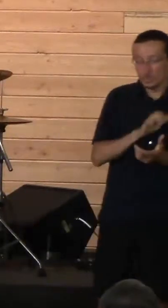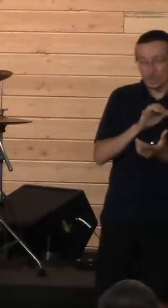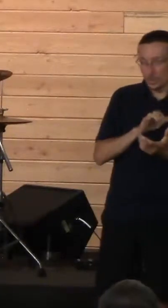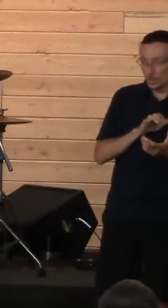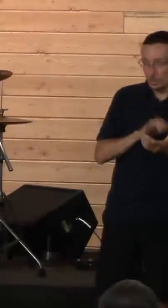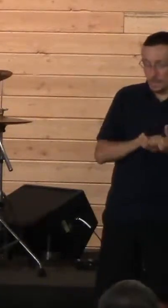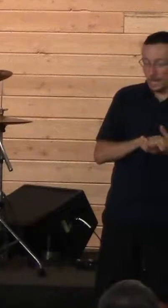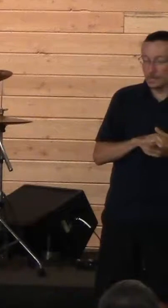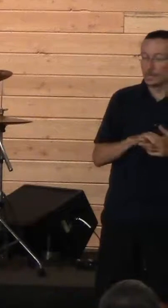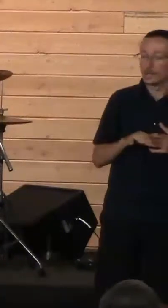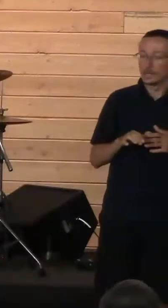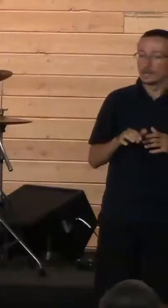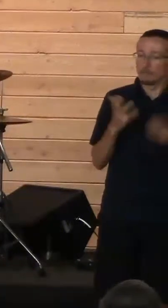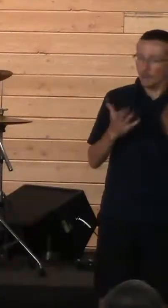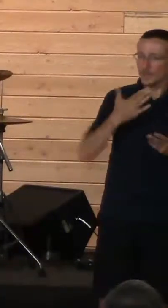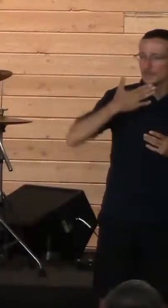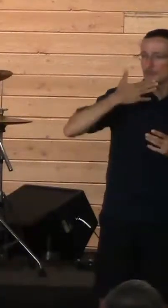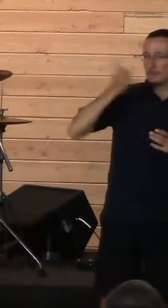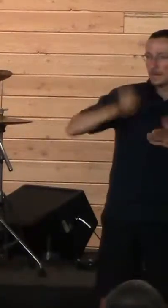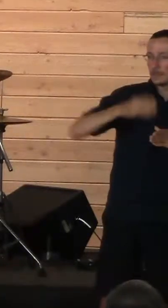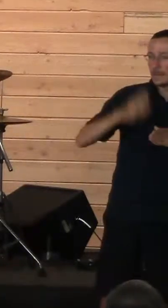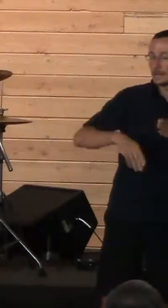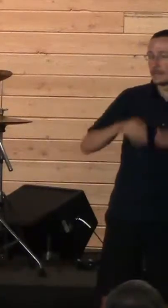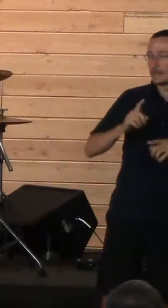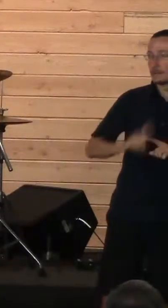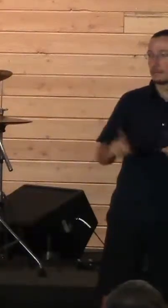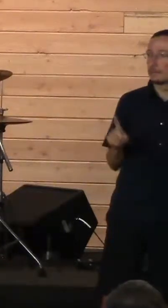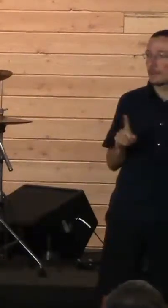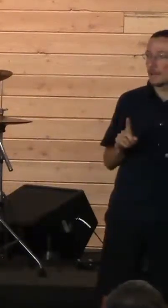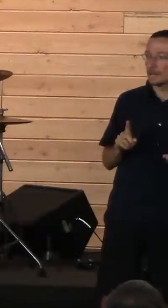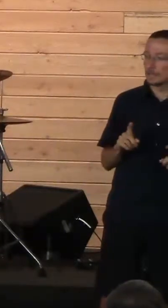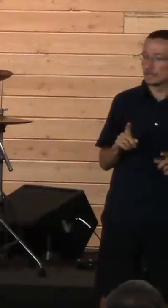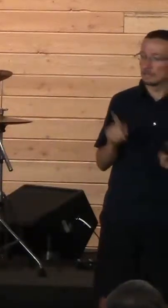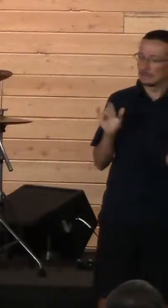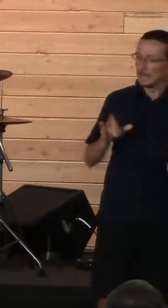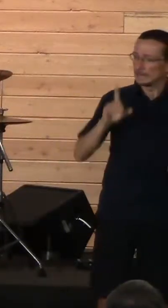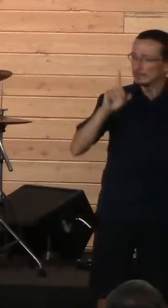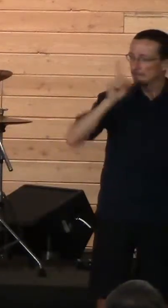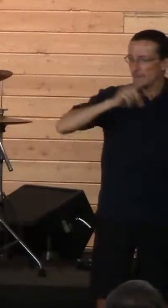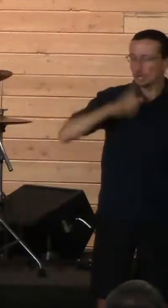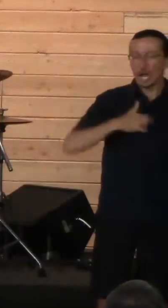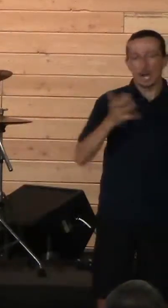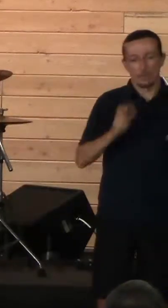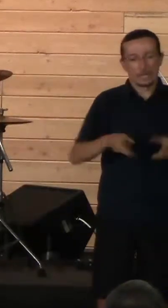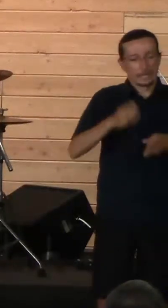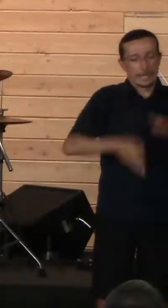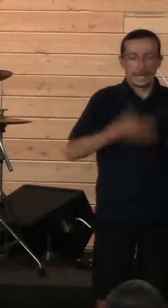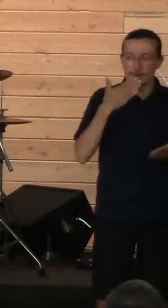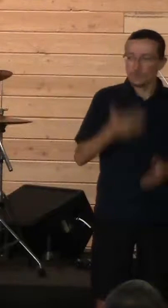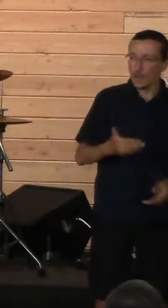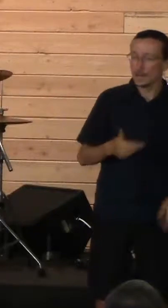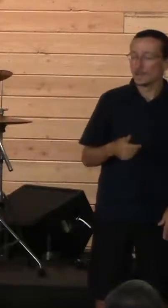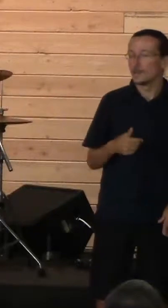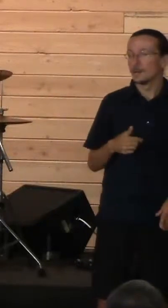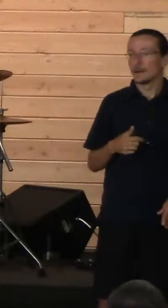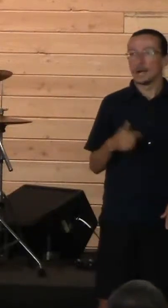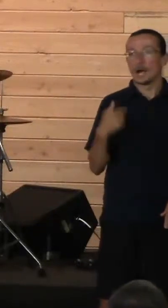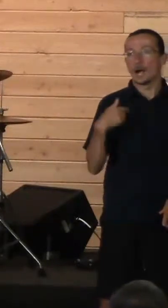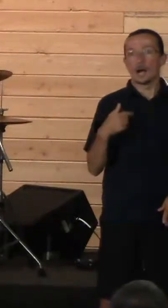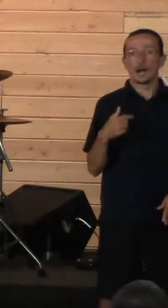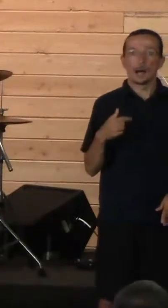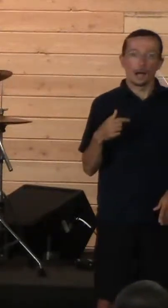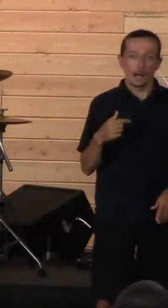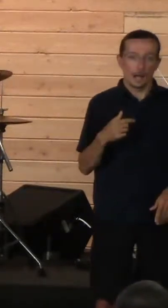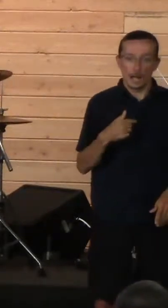engagement, but it's fictional, and I want it to end well, and I don't like any movies. I'm not going to trudge through your